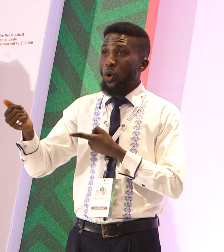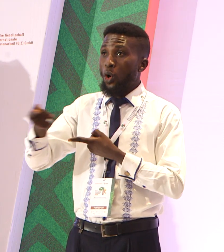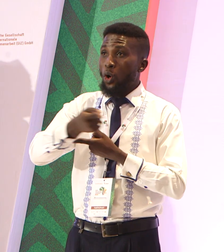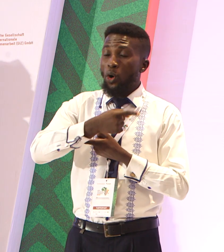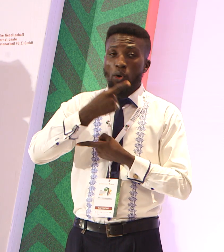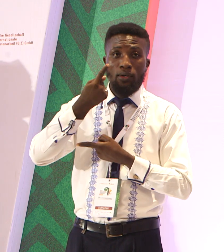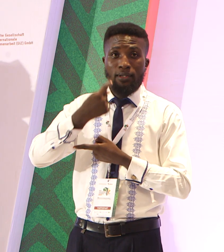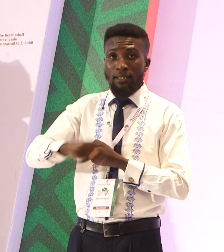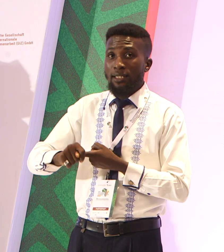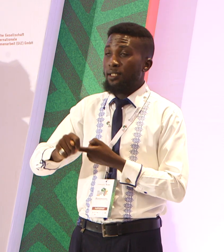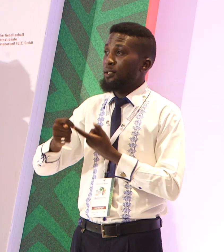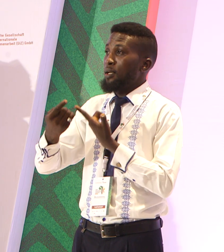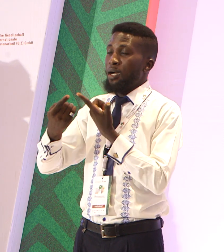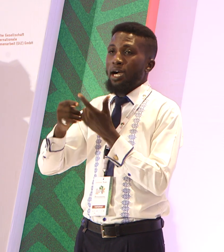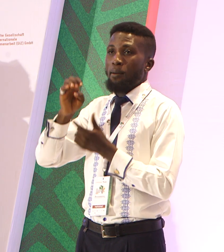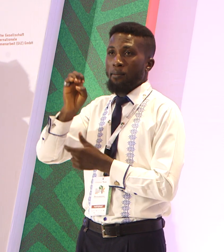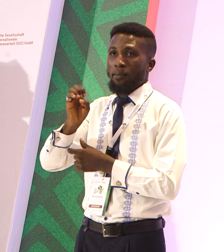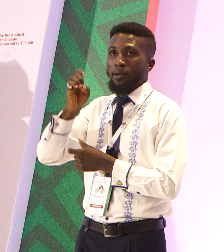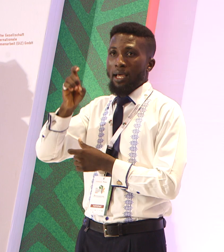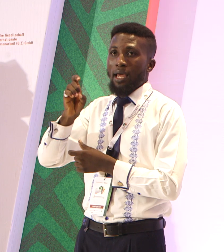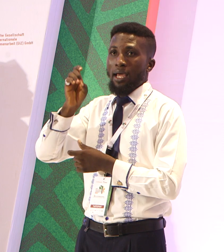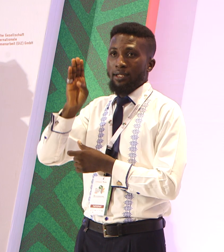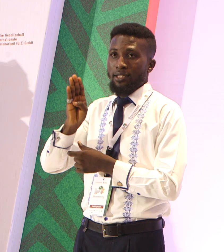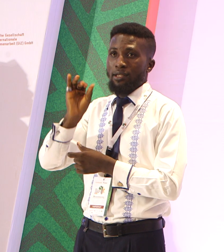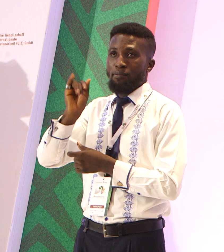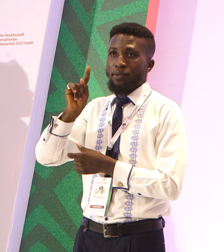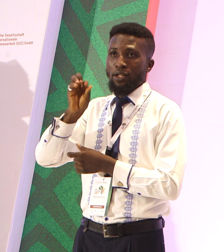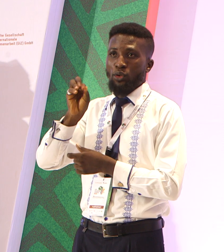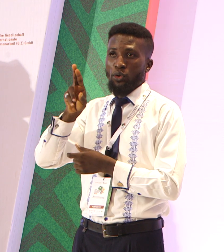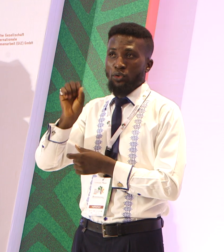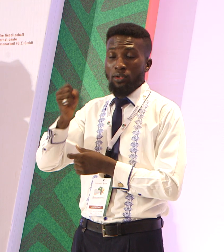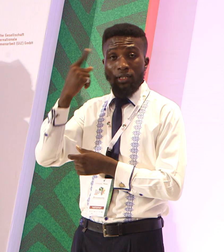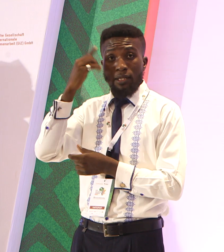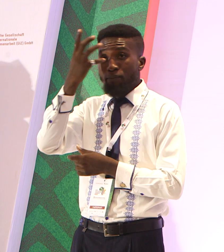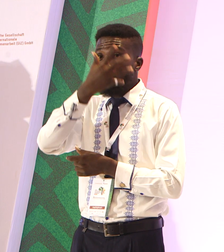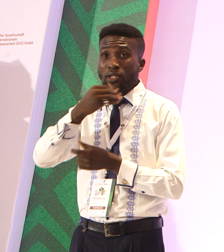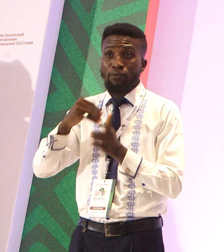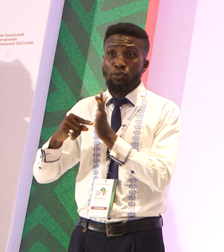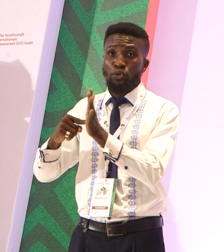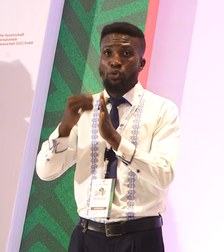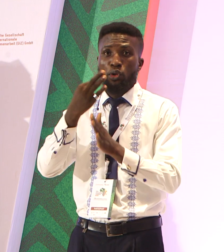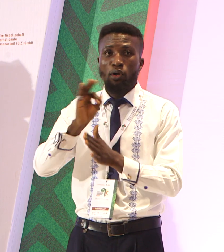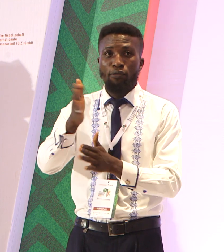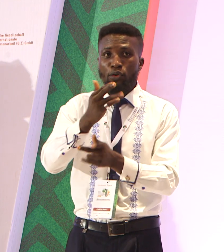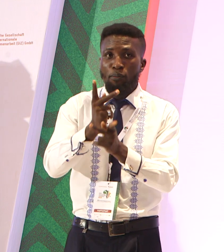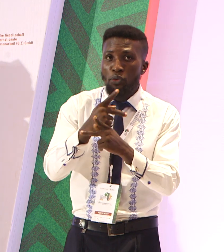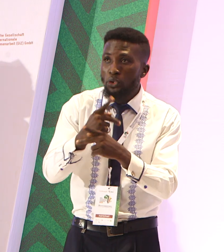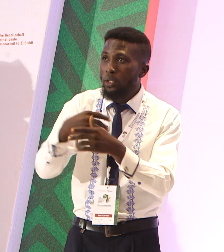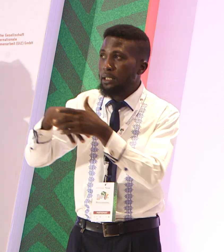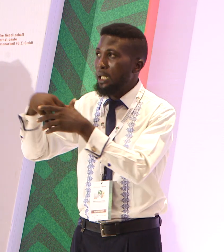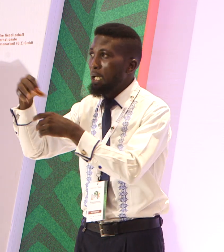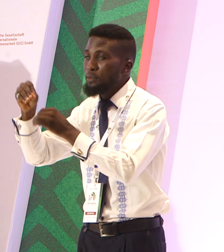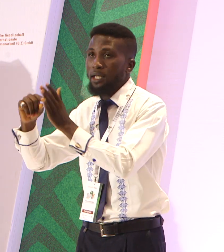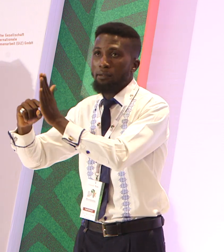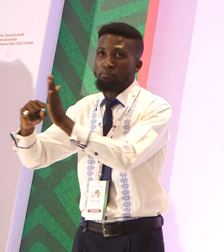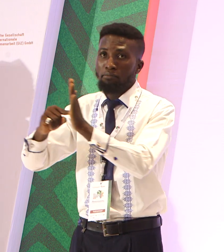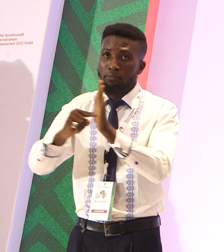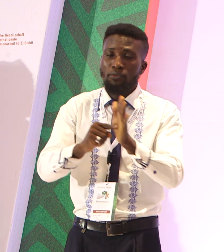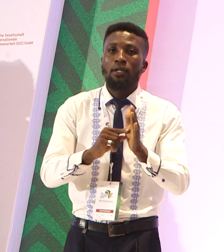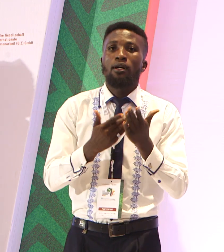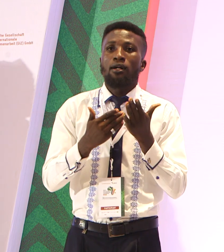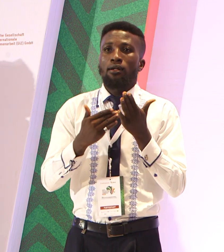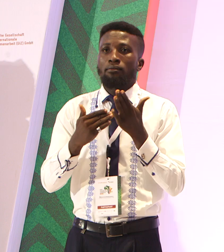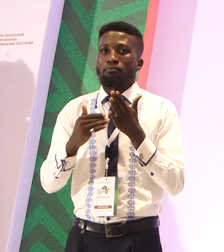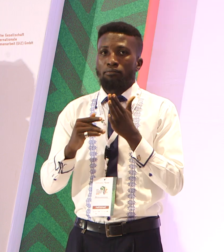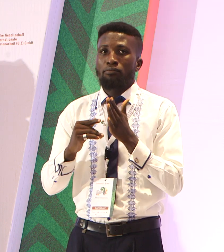display of their products, services, and the initiatives have been instrumental in showcasing the efforts going on in